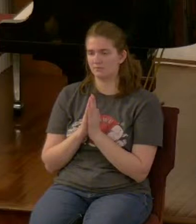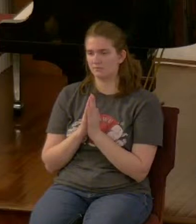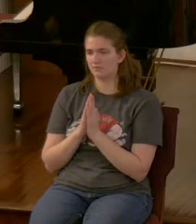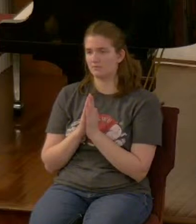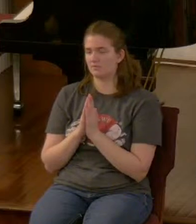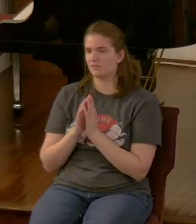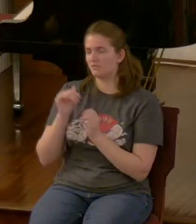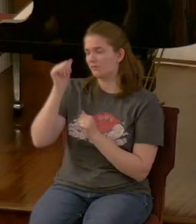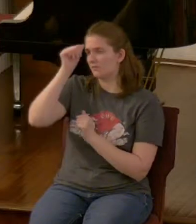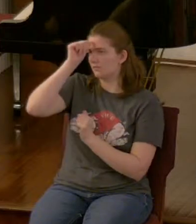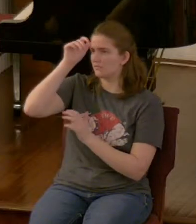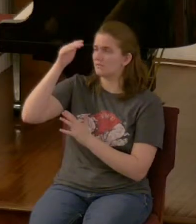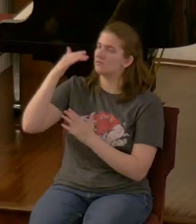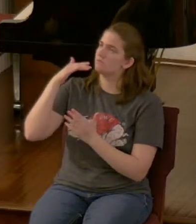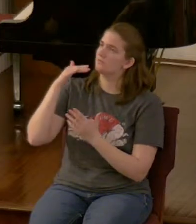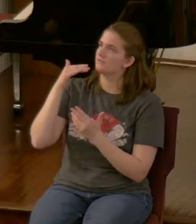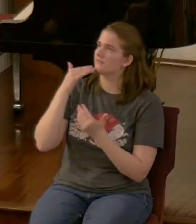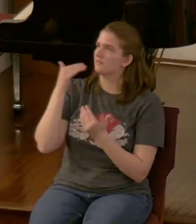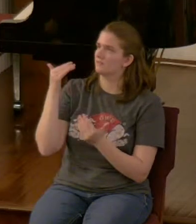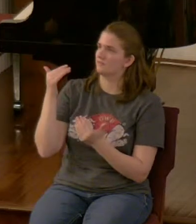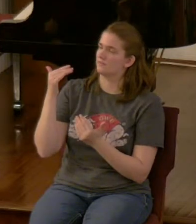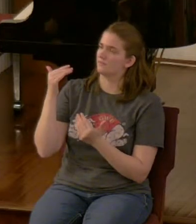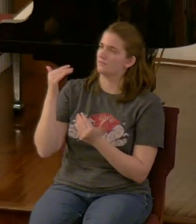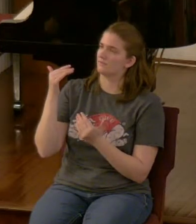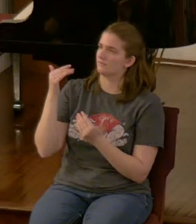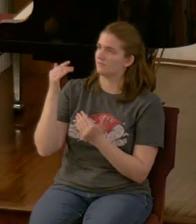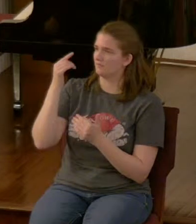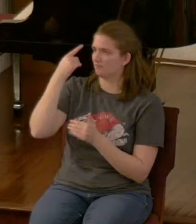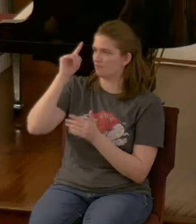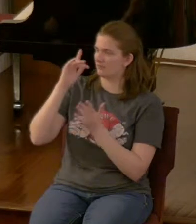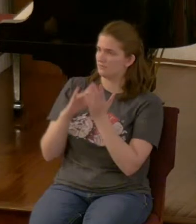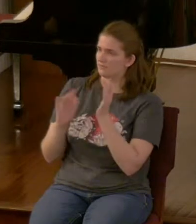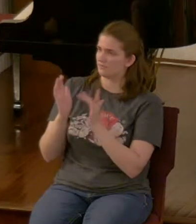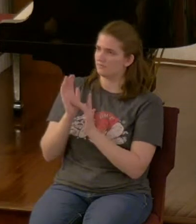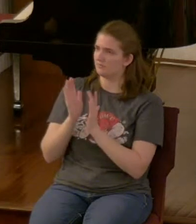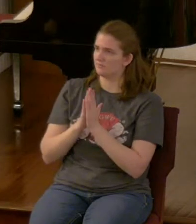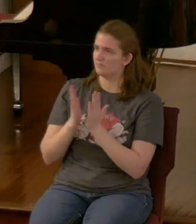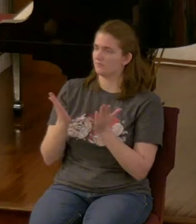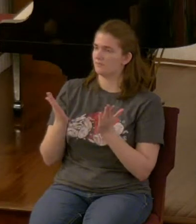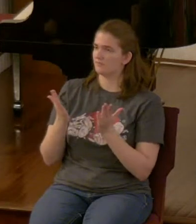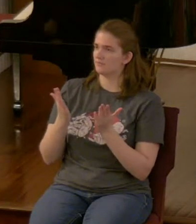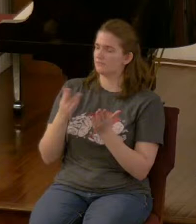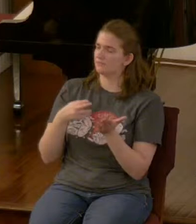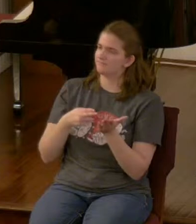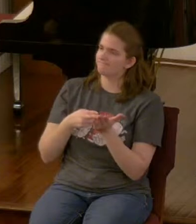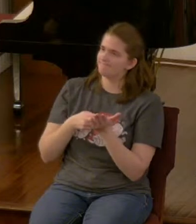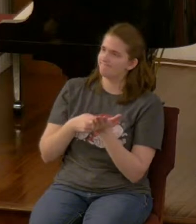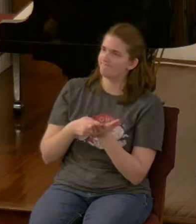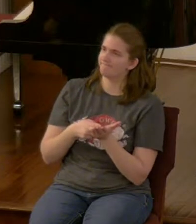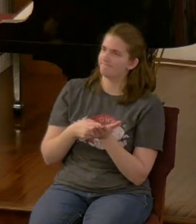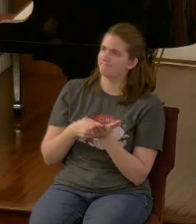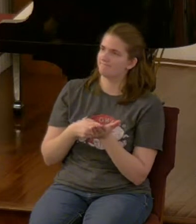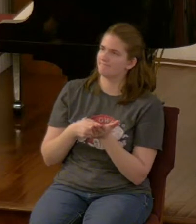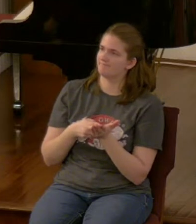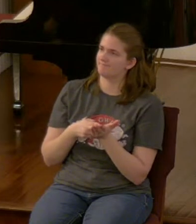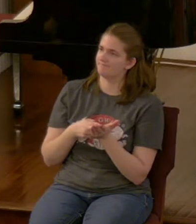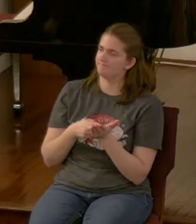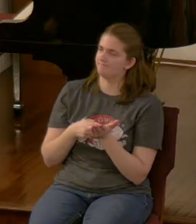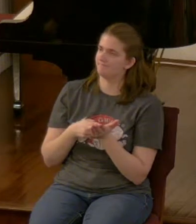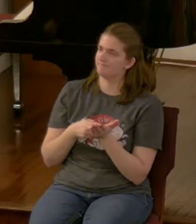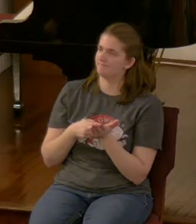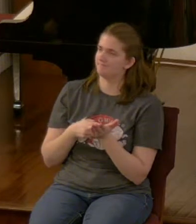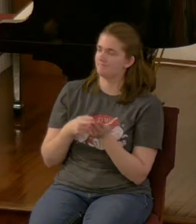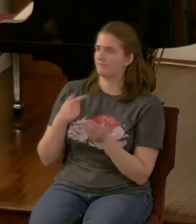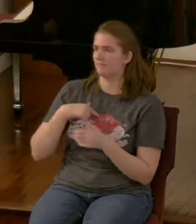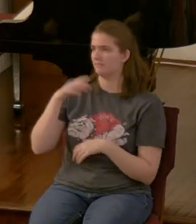heavenly father read we thank you for the Bible the truth I searched